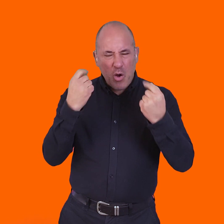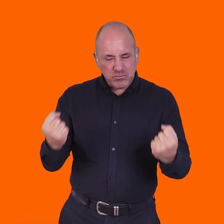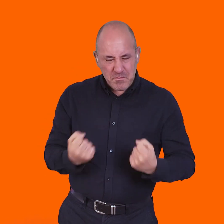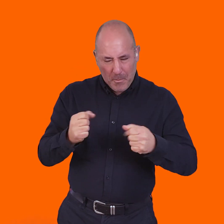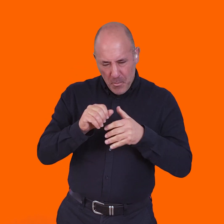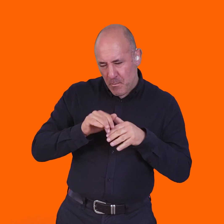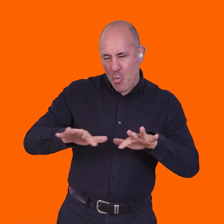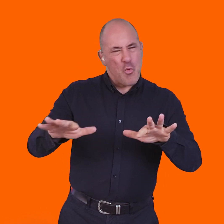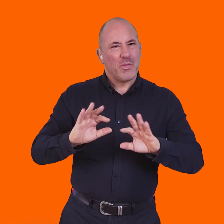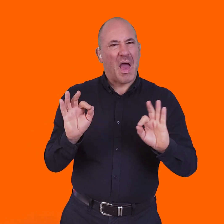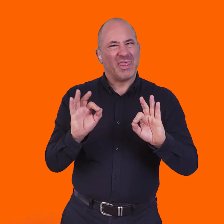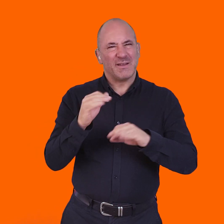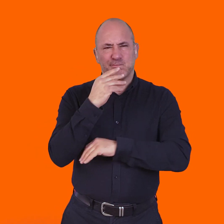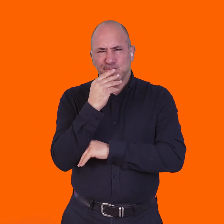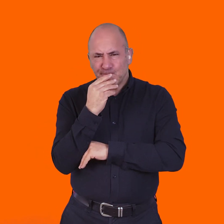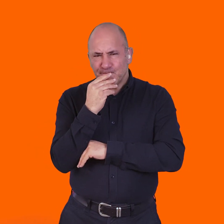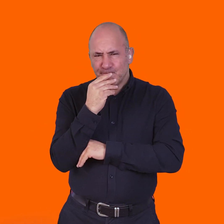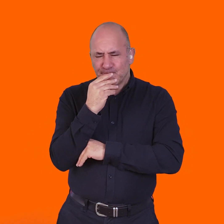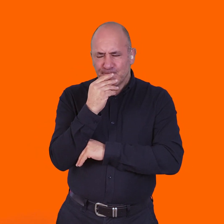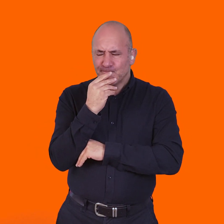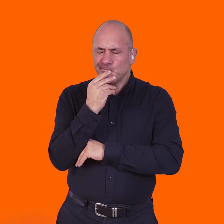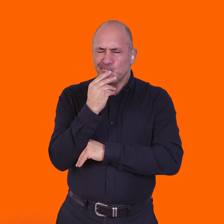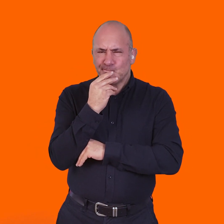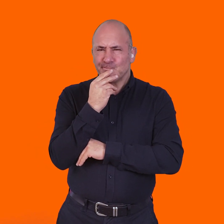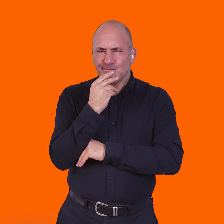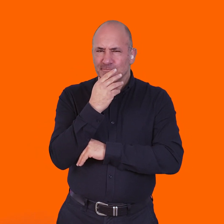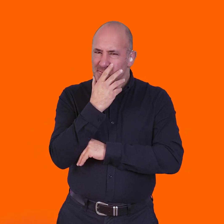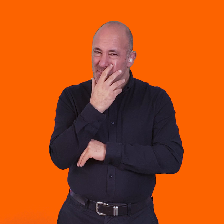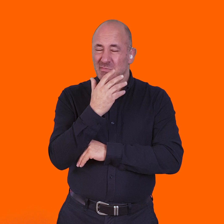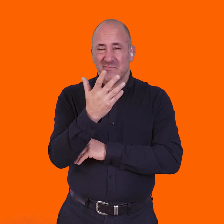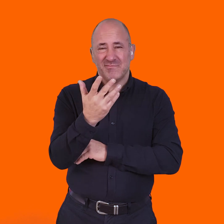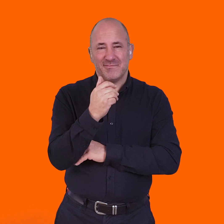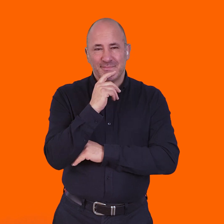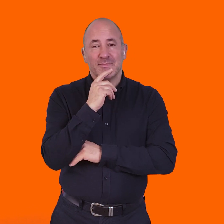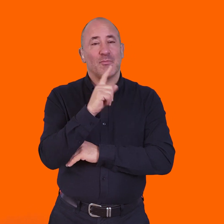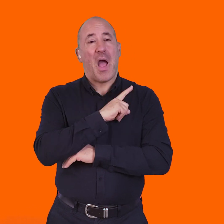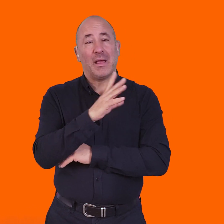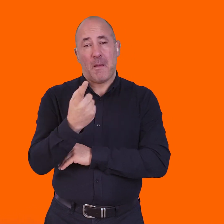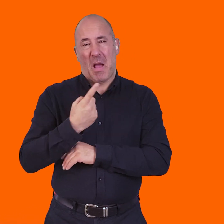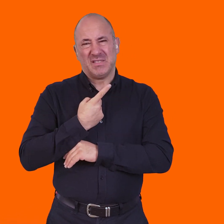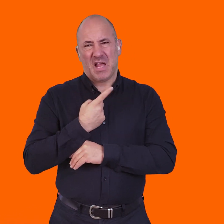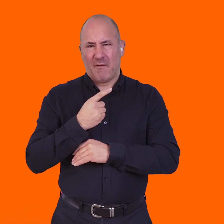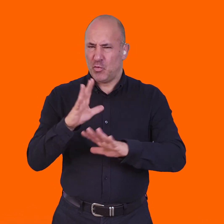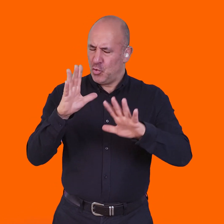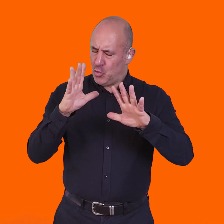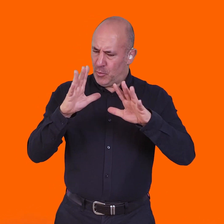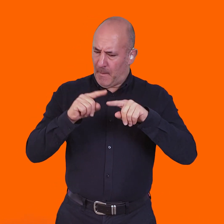emulators and some things, but they weren't, they weren't robust enough, they didn't have a good enough sound.